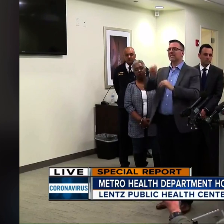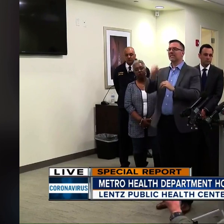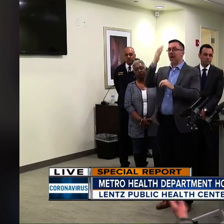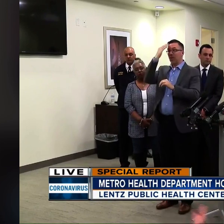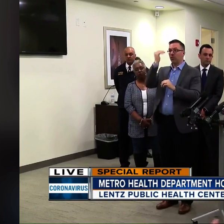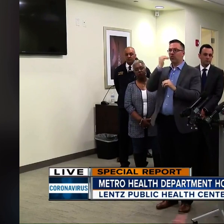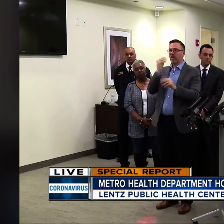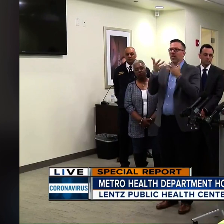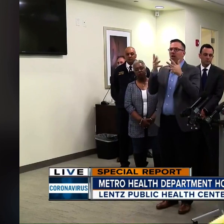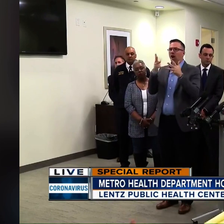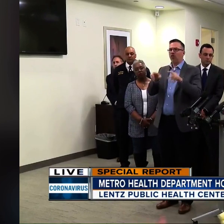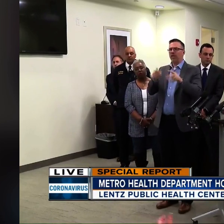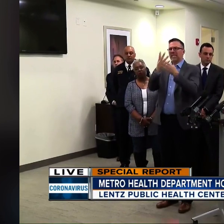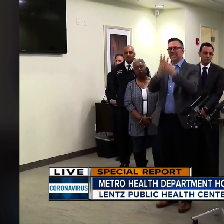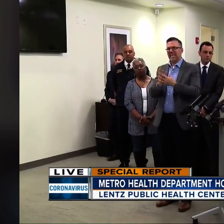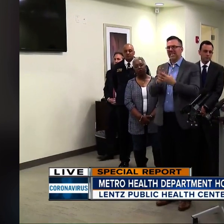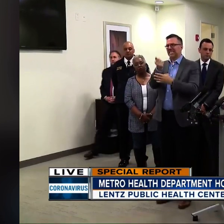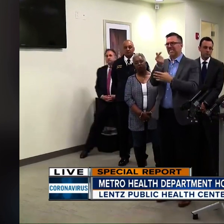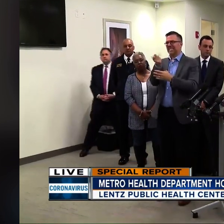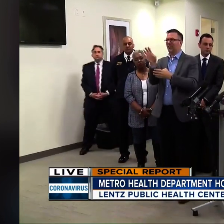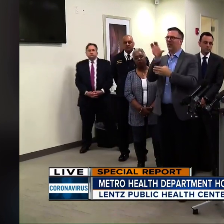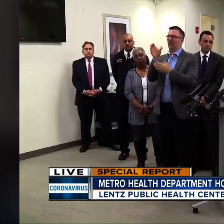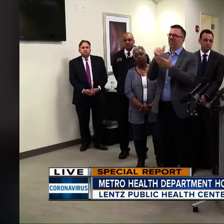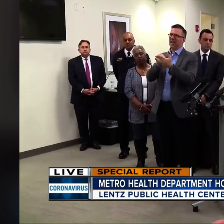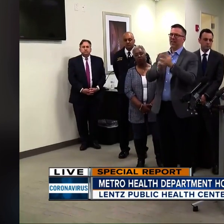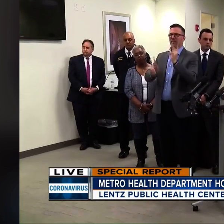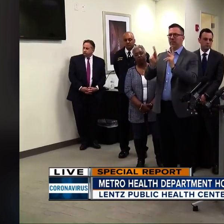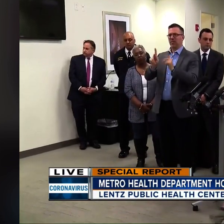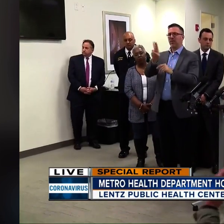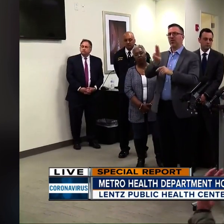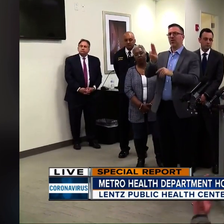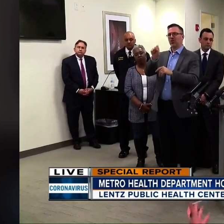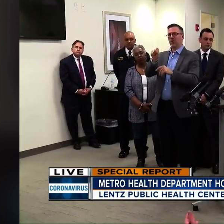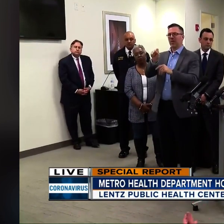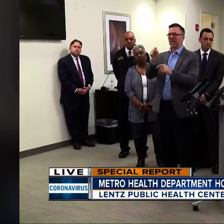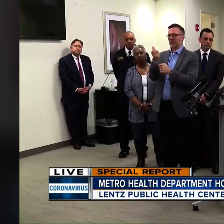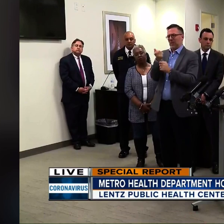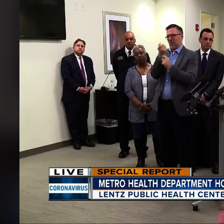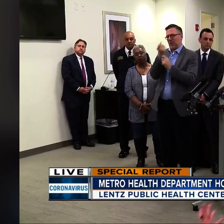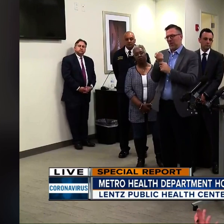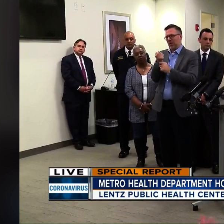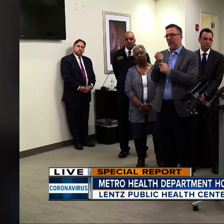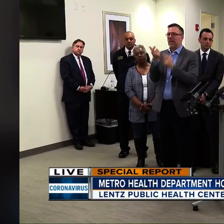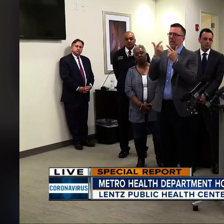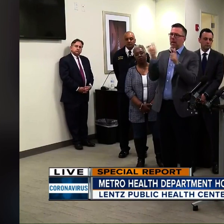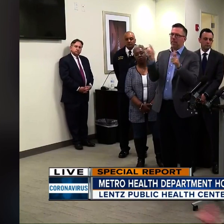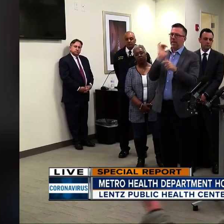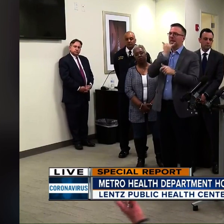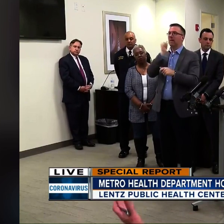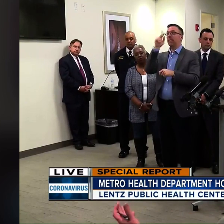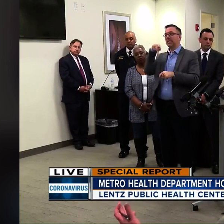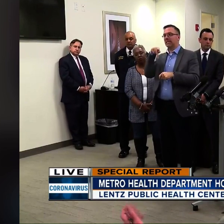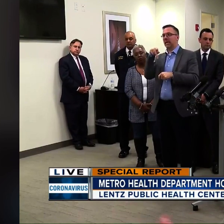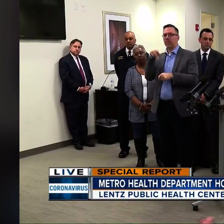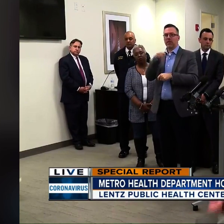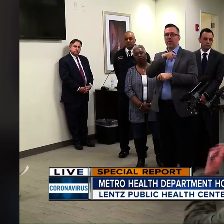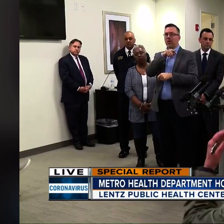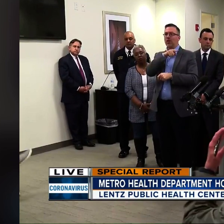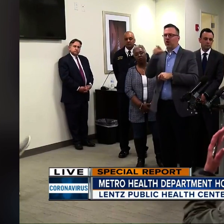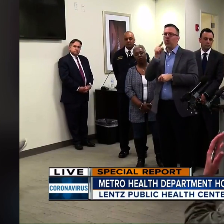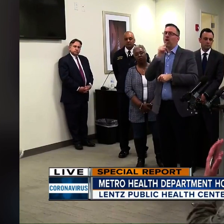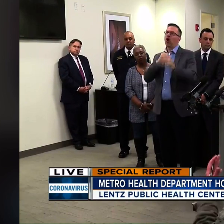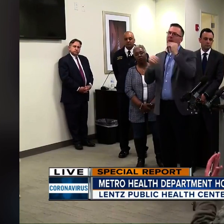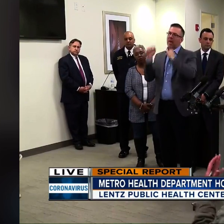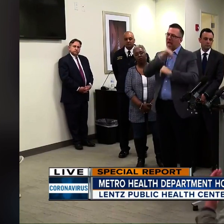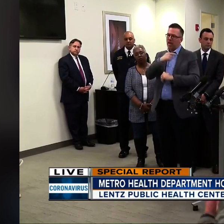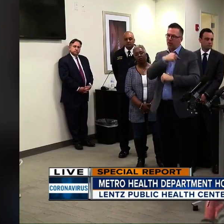of thousands of people. The United States is much fewer than that. There was a big screw-up. You all know it. You're lying to us. We